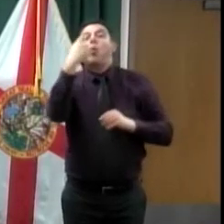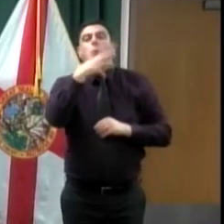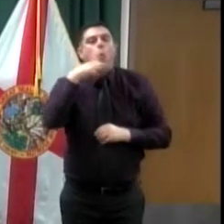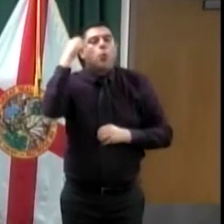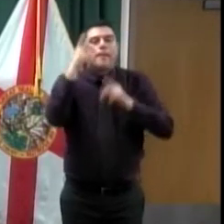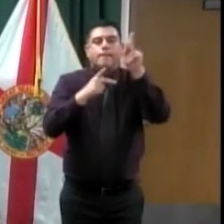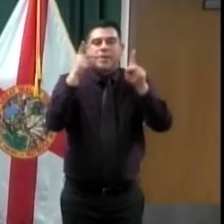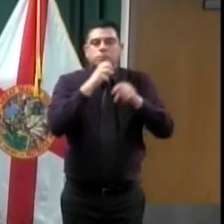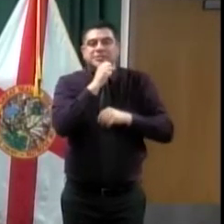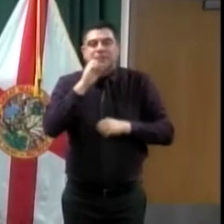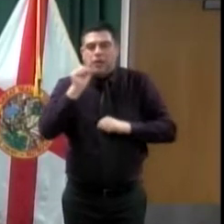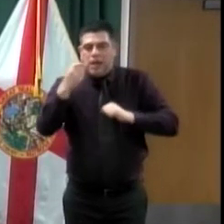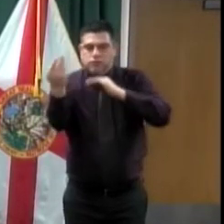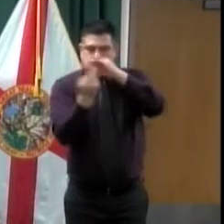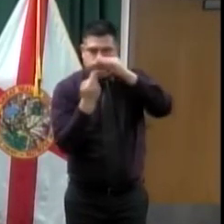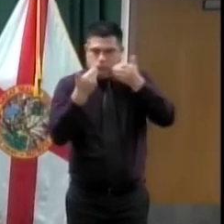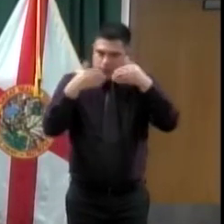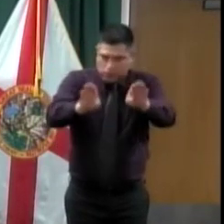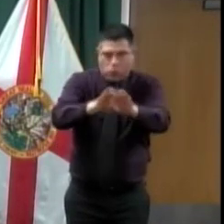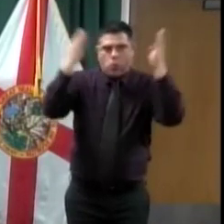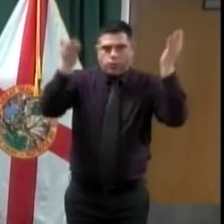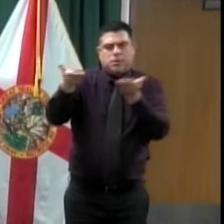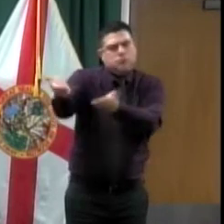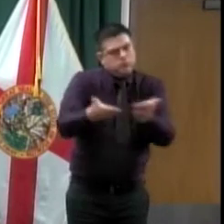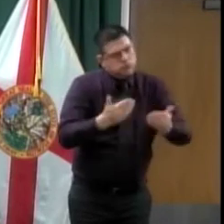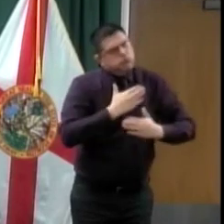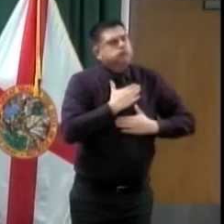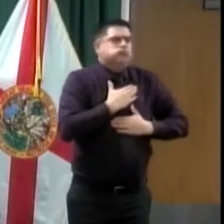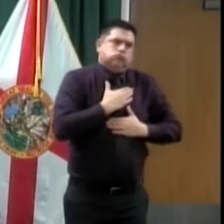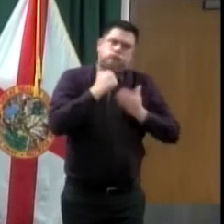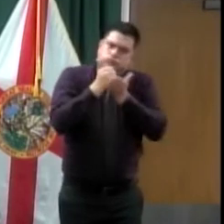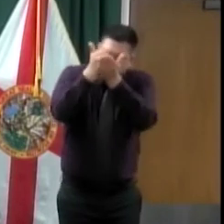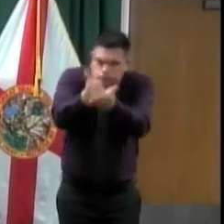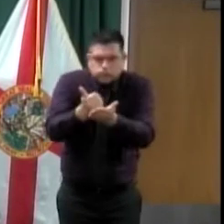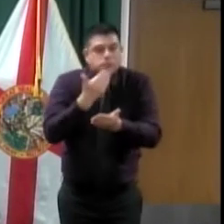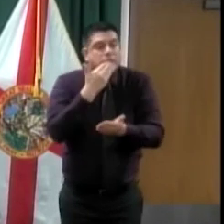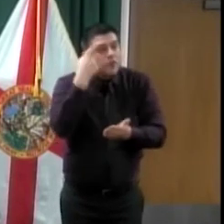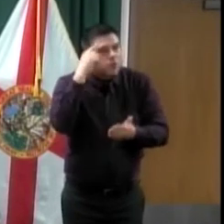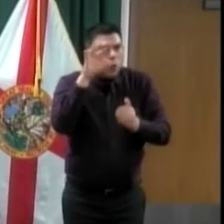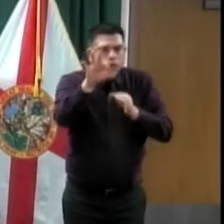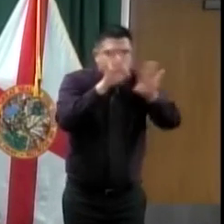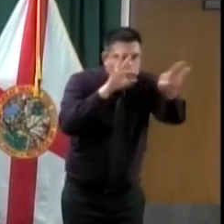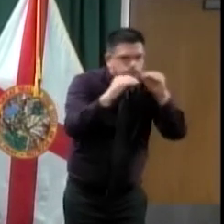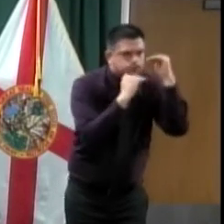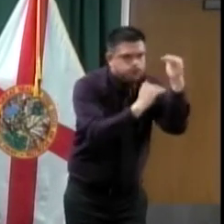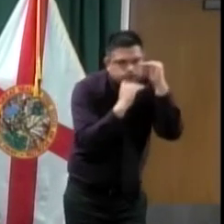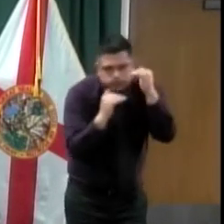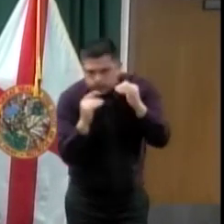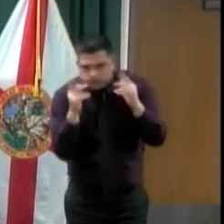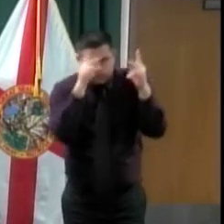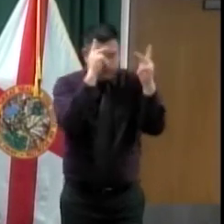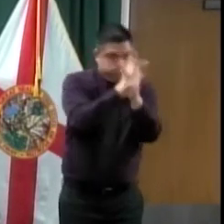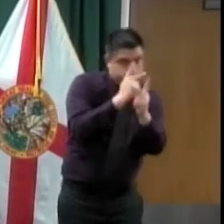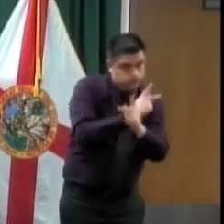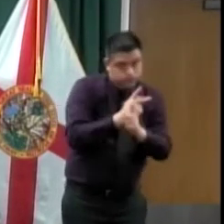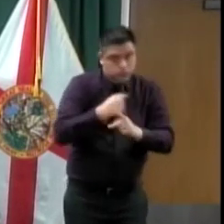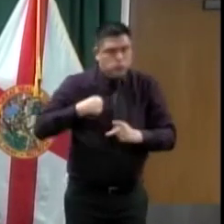come in and get the items they need. We are able to hold back some items even like toilet paper and items they normally can't get.